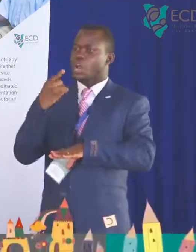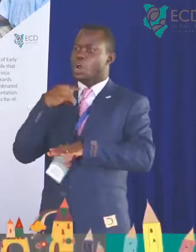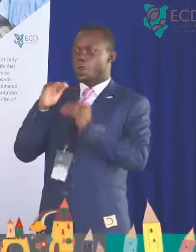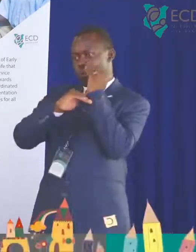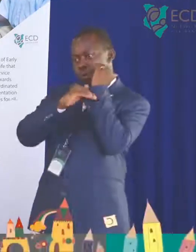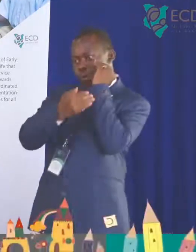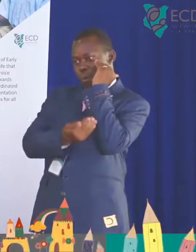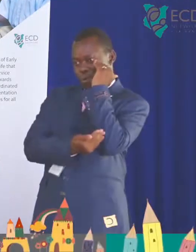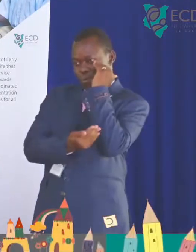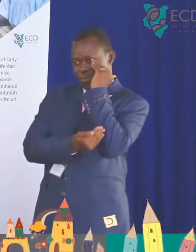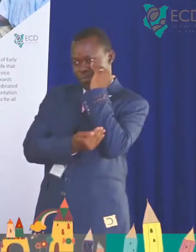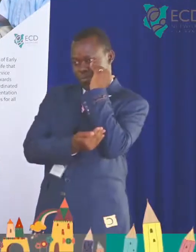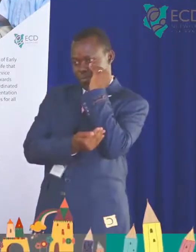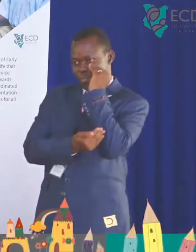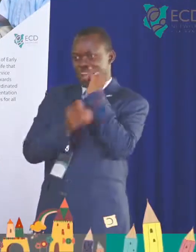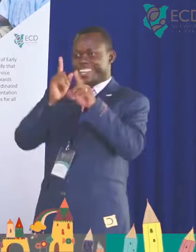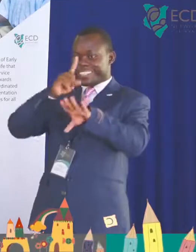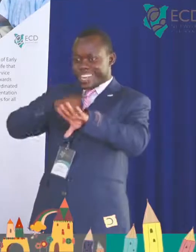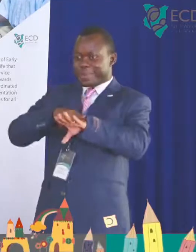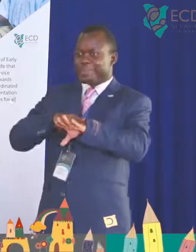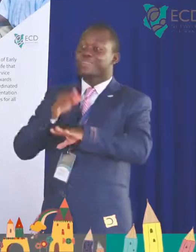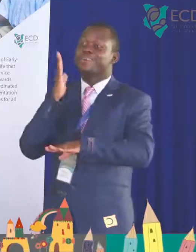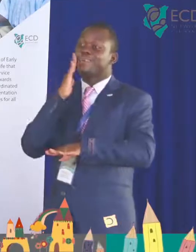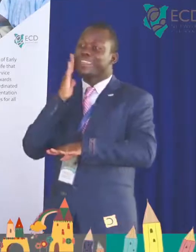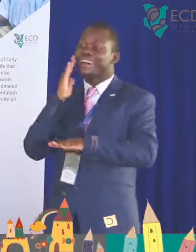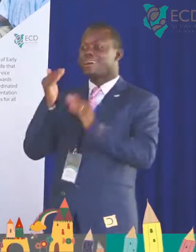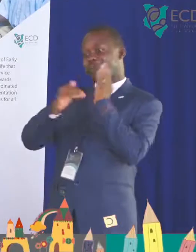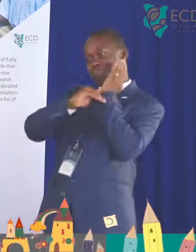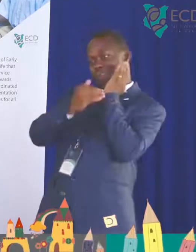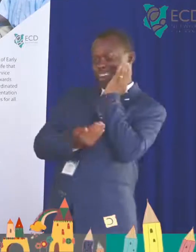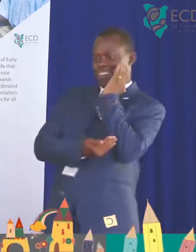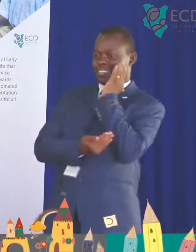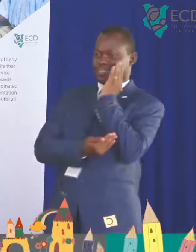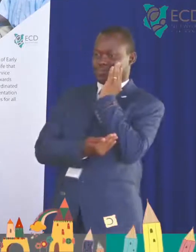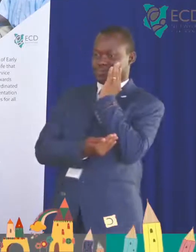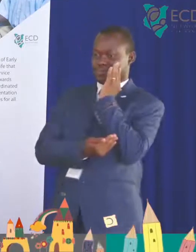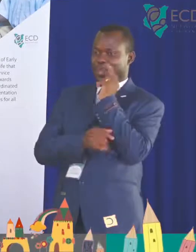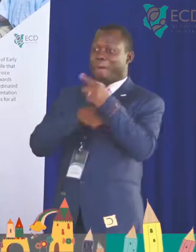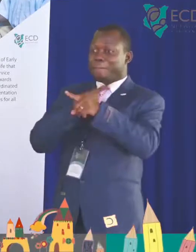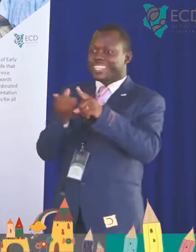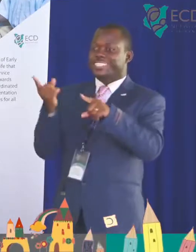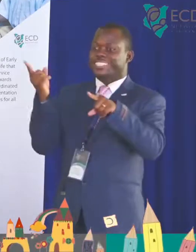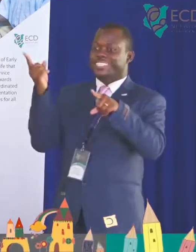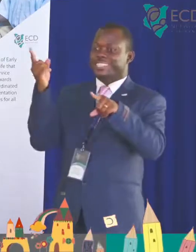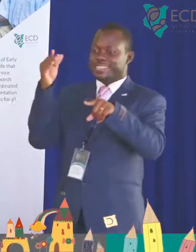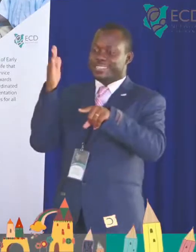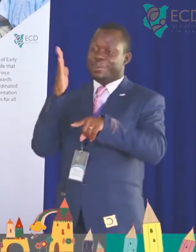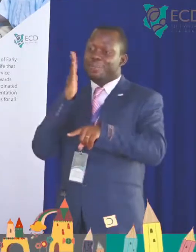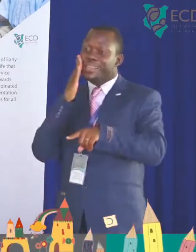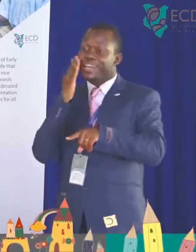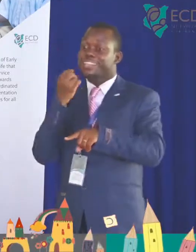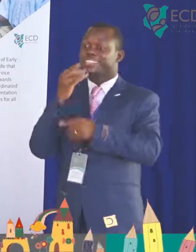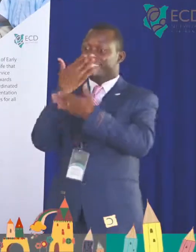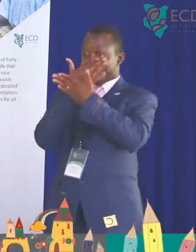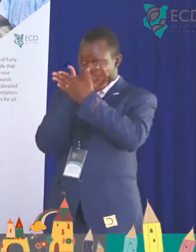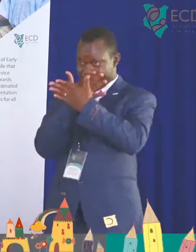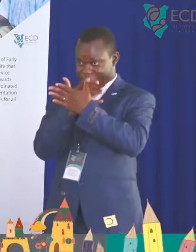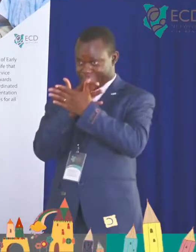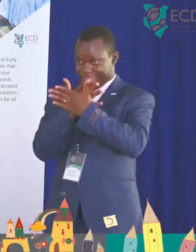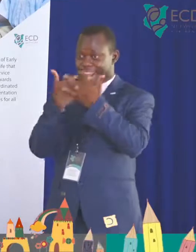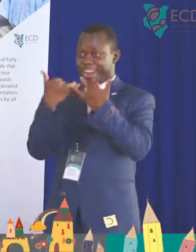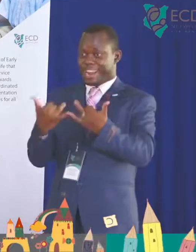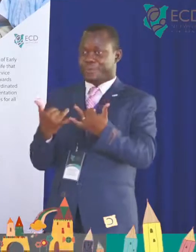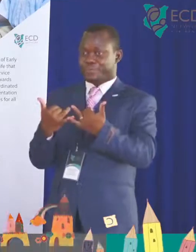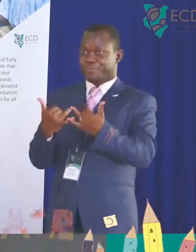And this is the child that I'm here to represent. The Kenya Prison Service, in